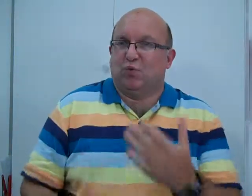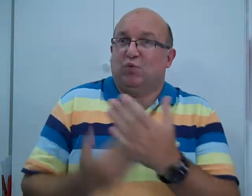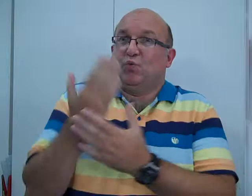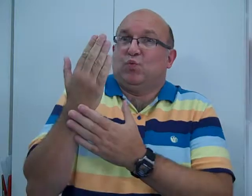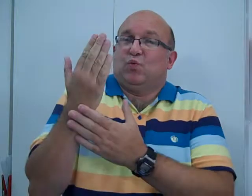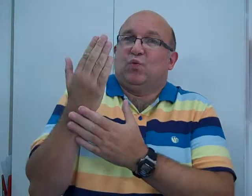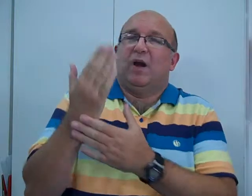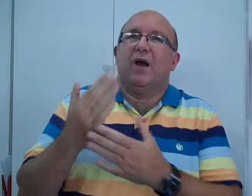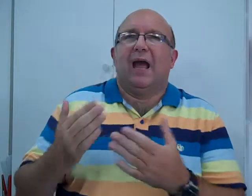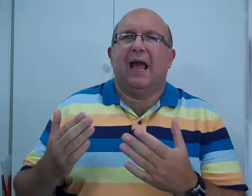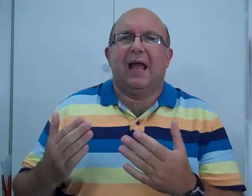on the